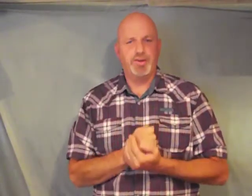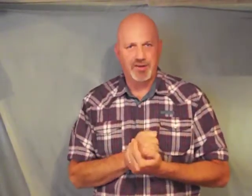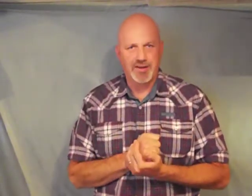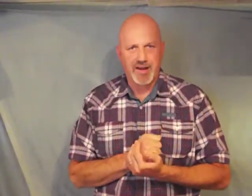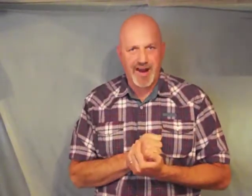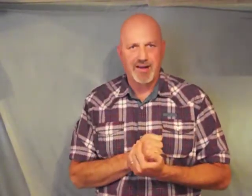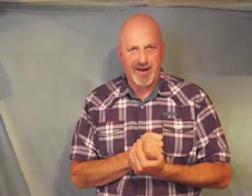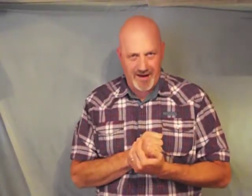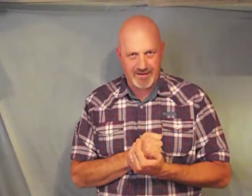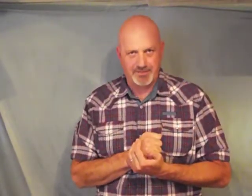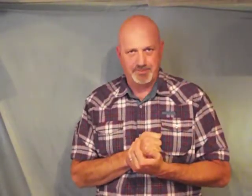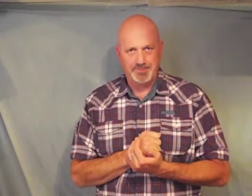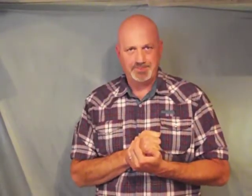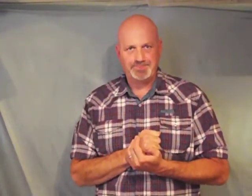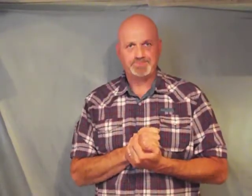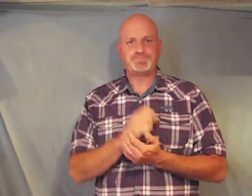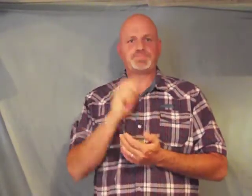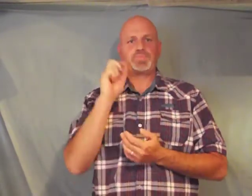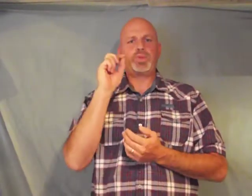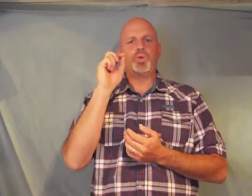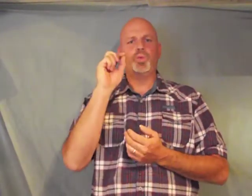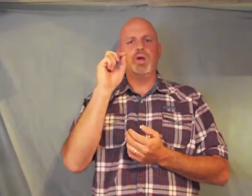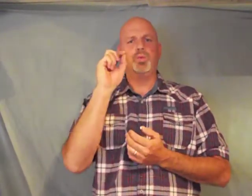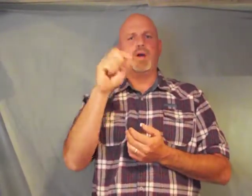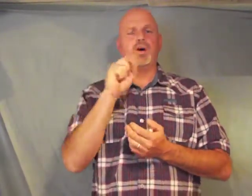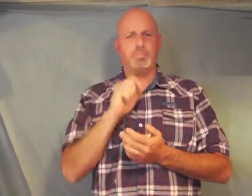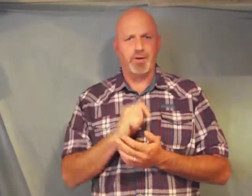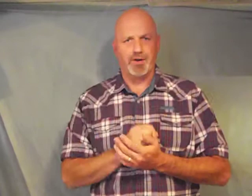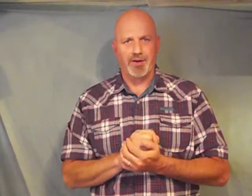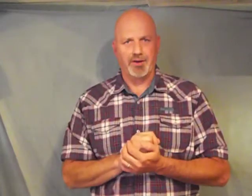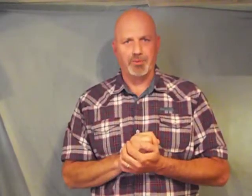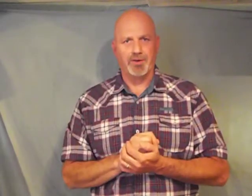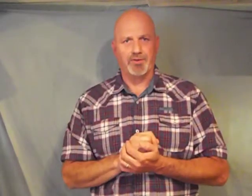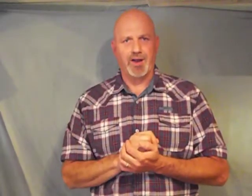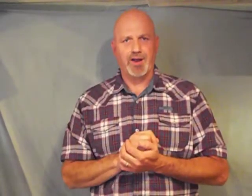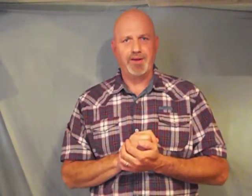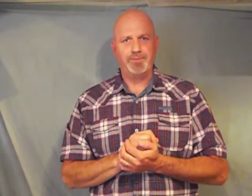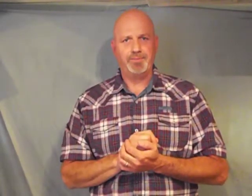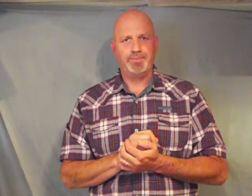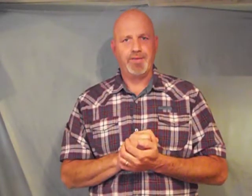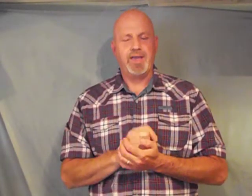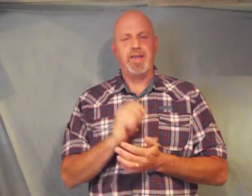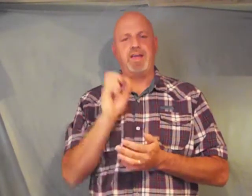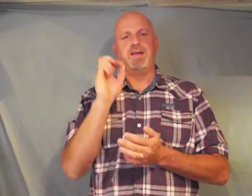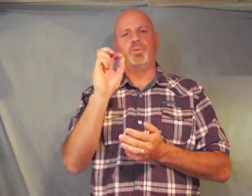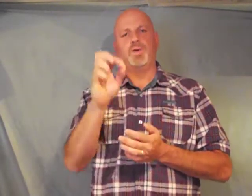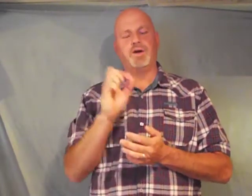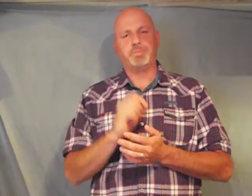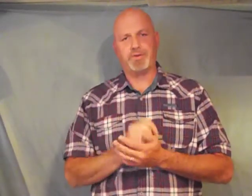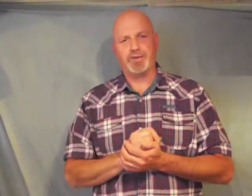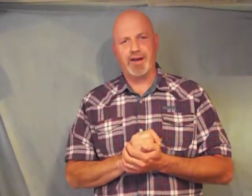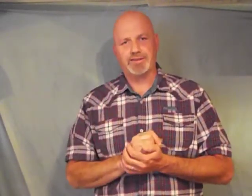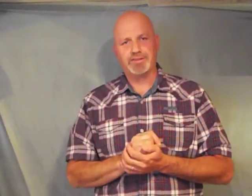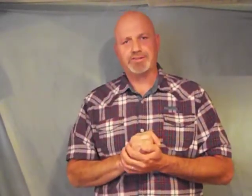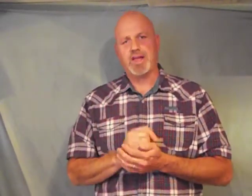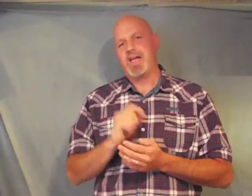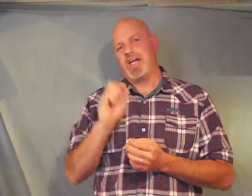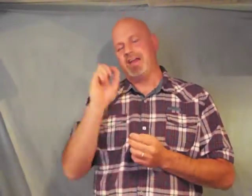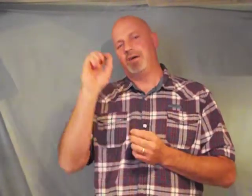your entire kingdom we will put on the armor of God and it will protect us and it